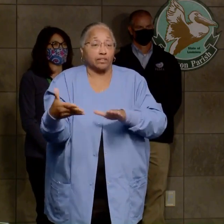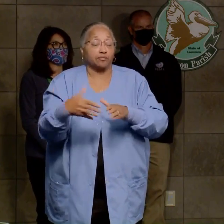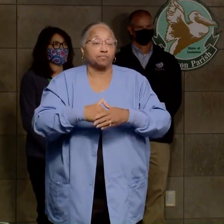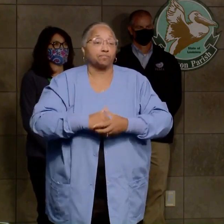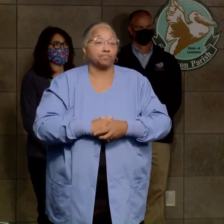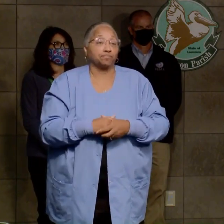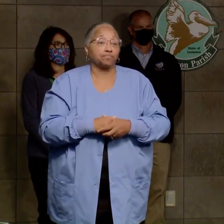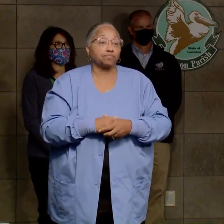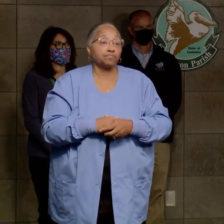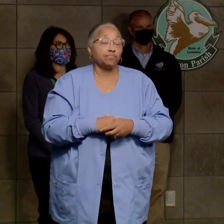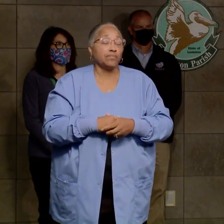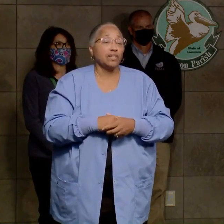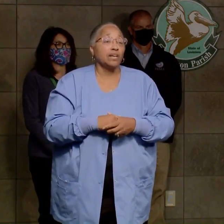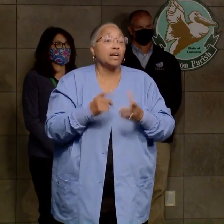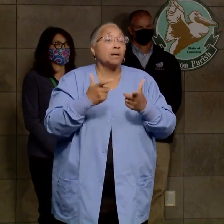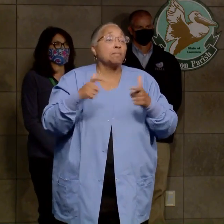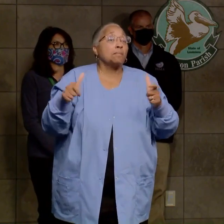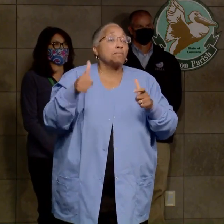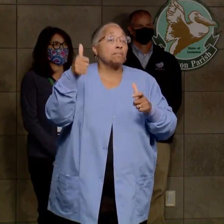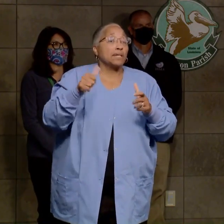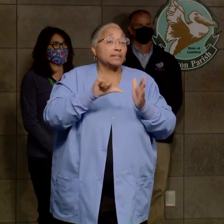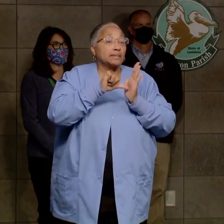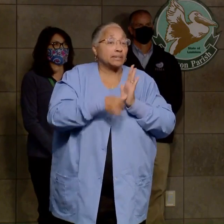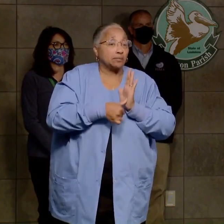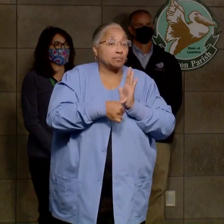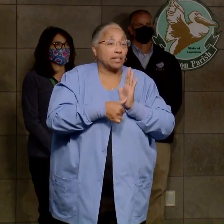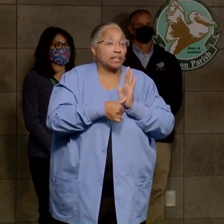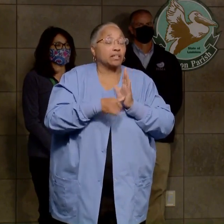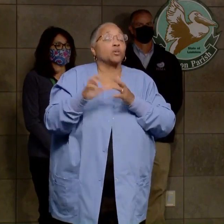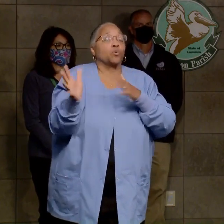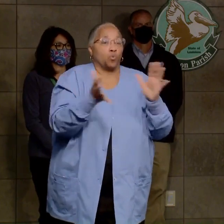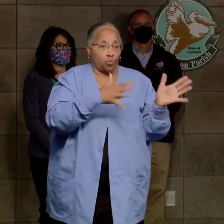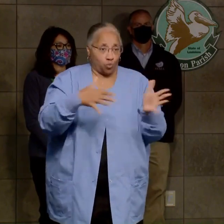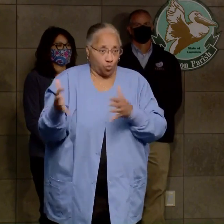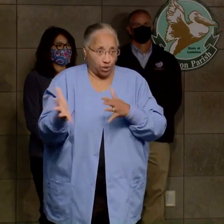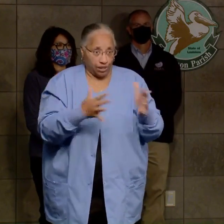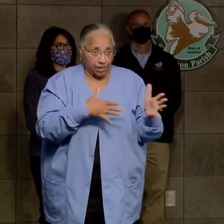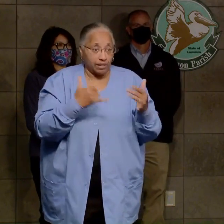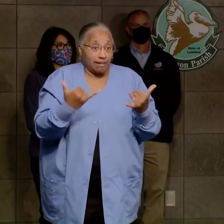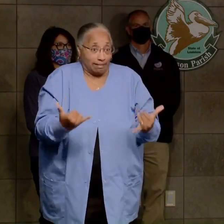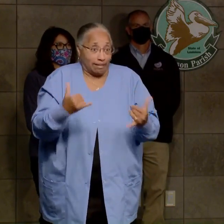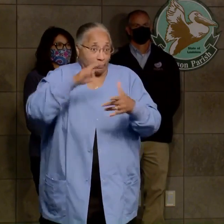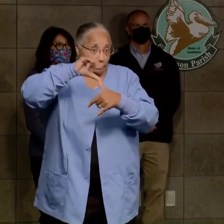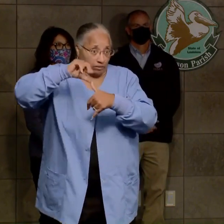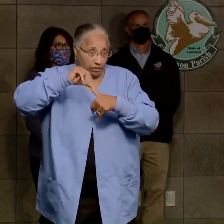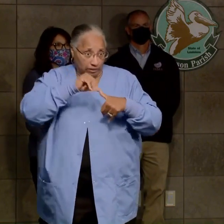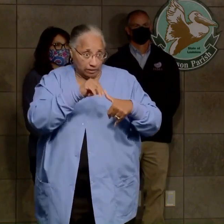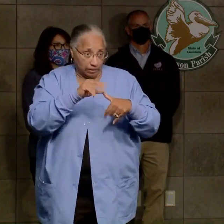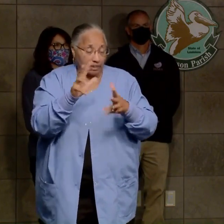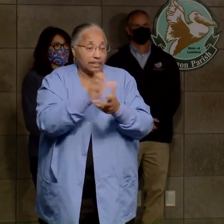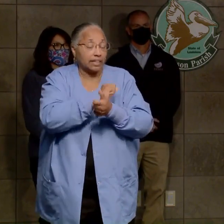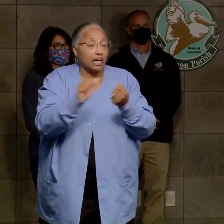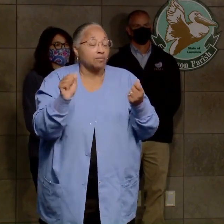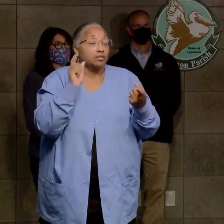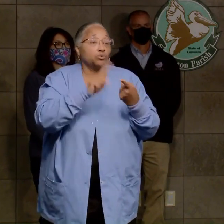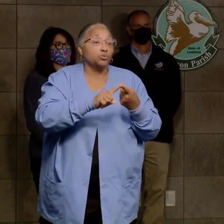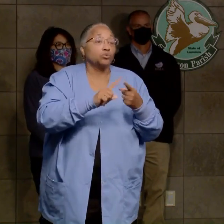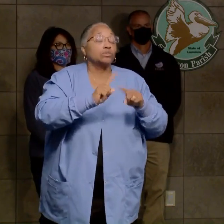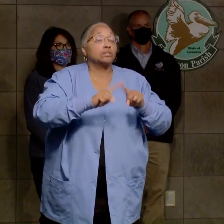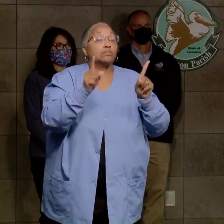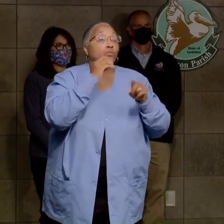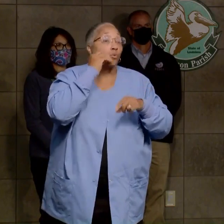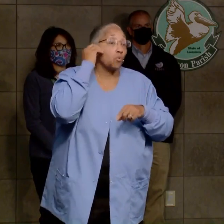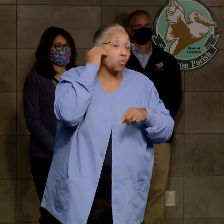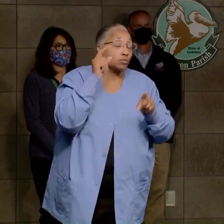The biggest impact from this storm was wind, and so there are damage to homes and to businesses and other